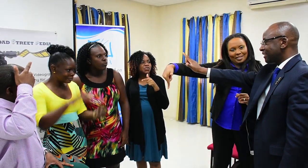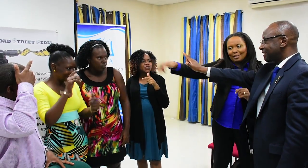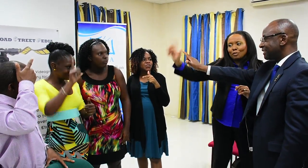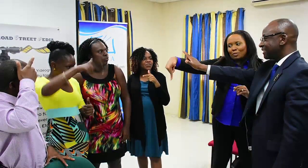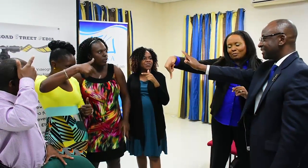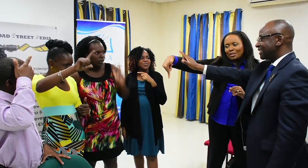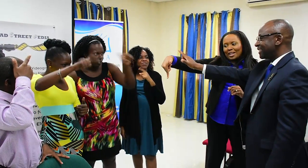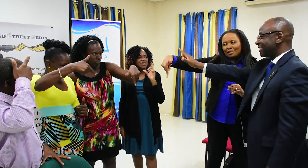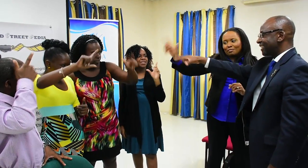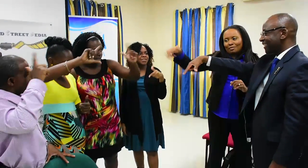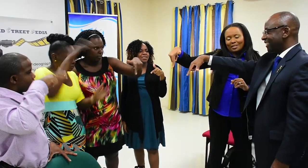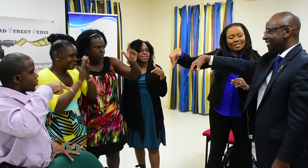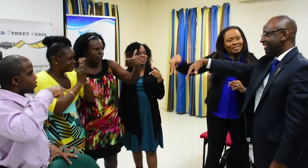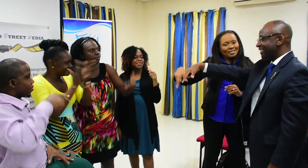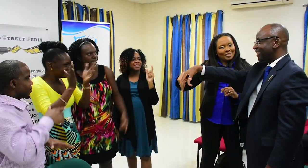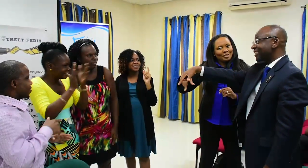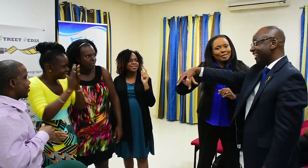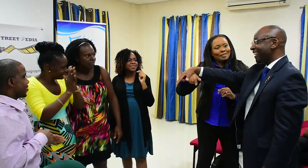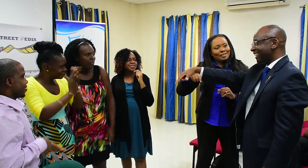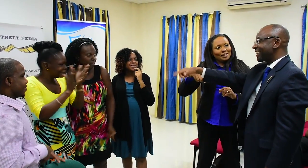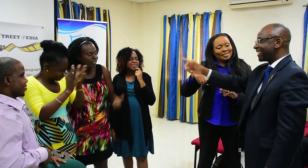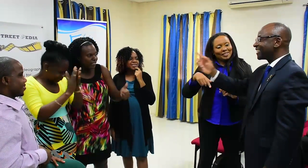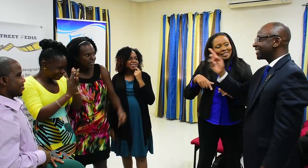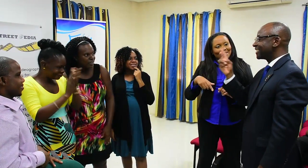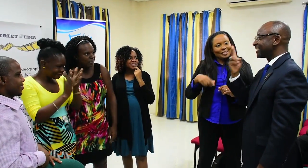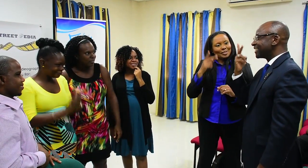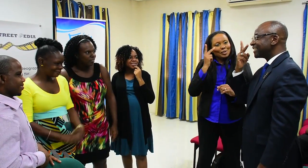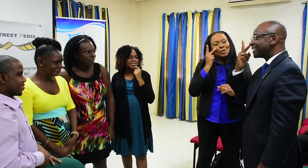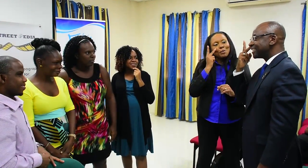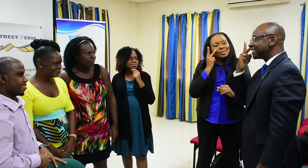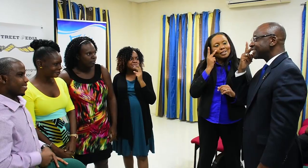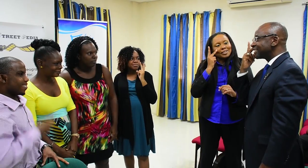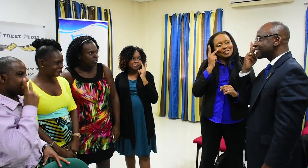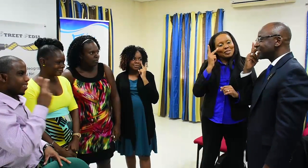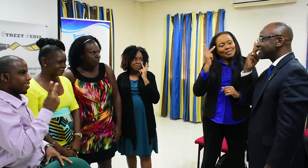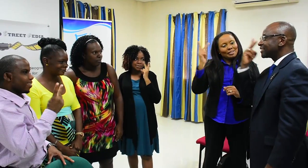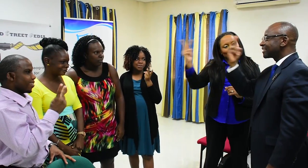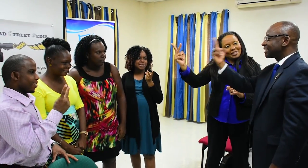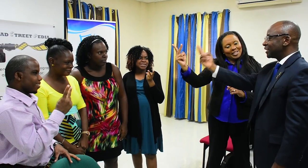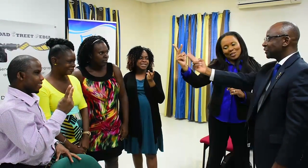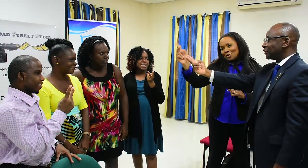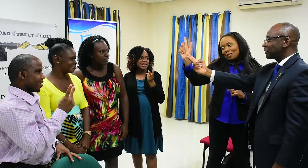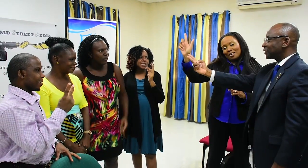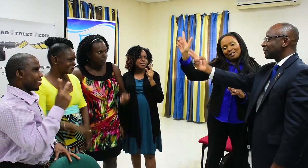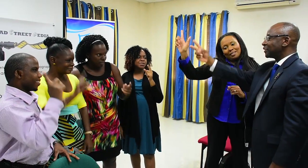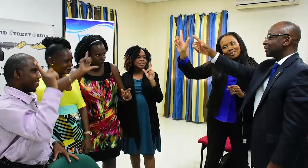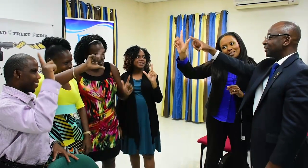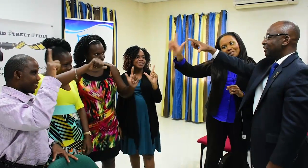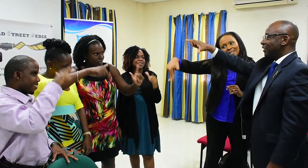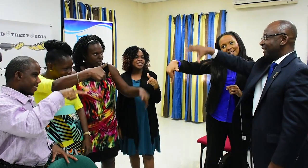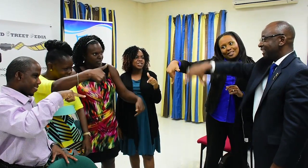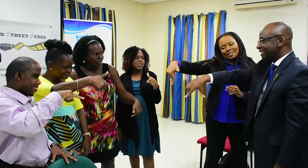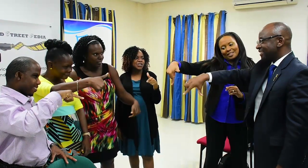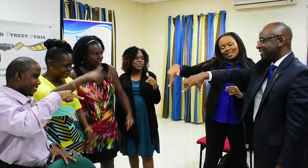Members of the deaf community are marking another first. Through the formation of the company Broad Street Media, they have produced a public